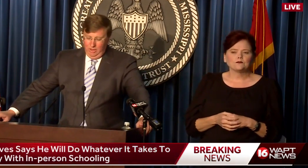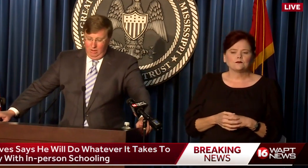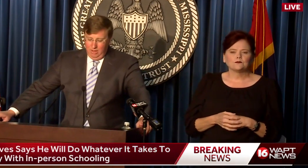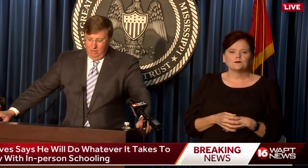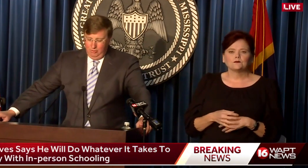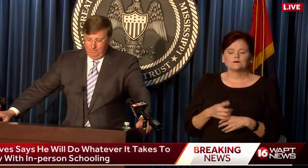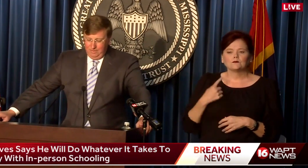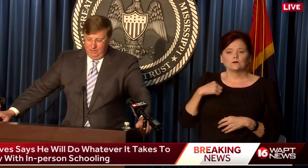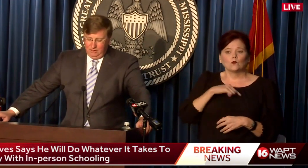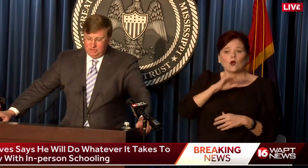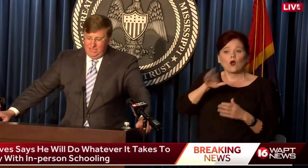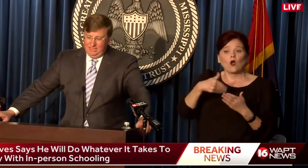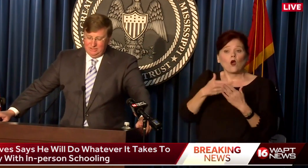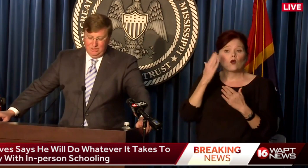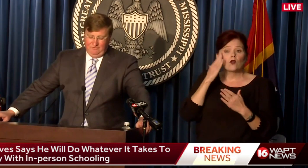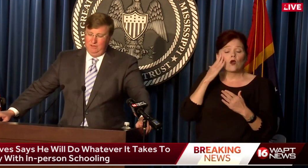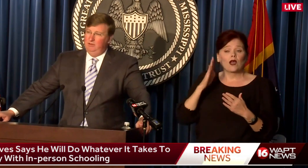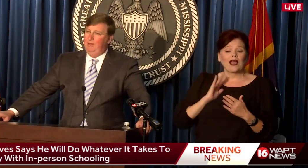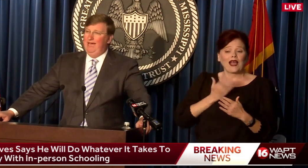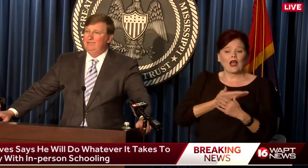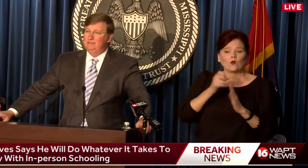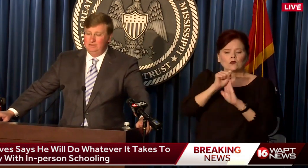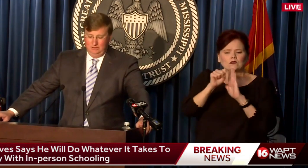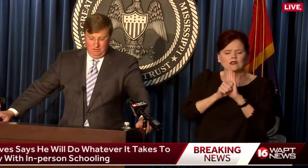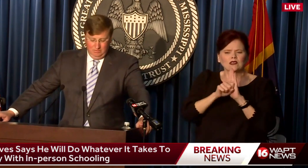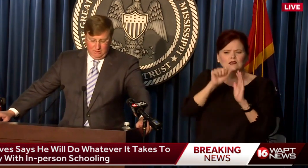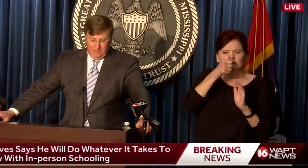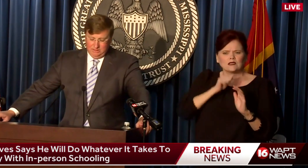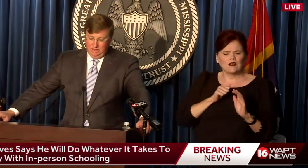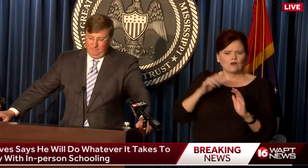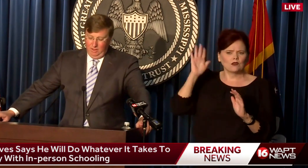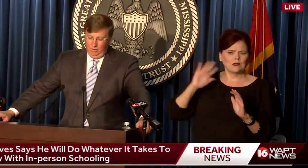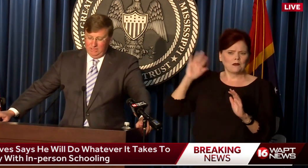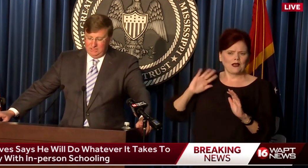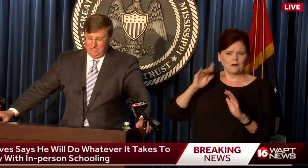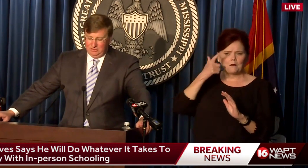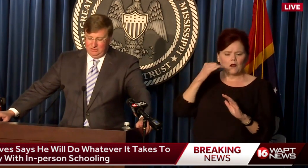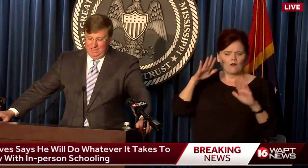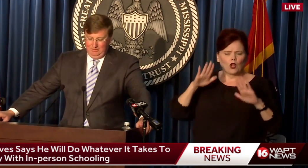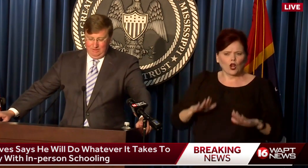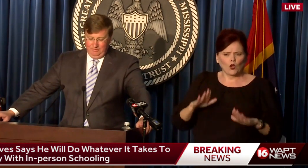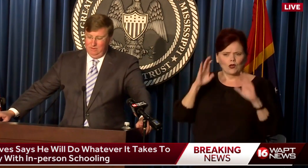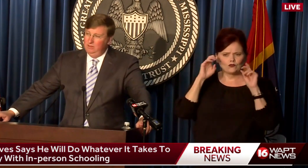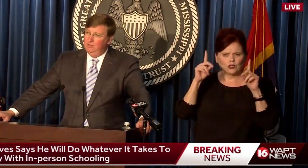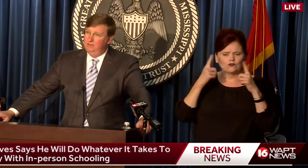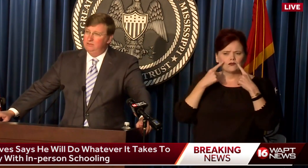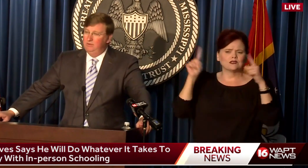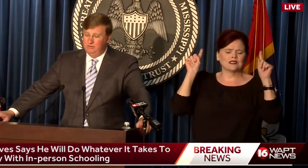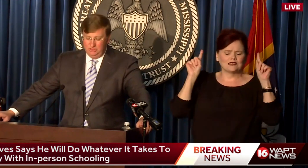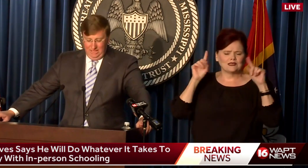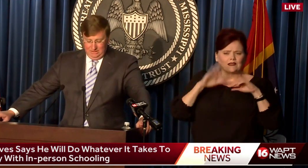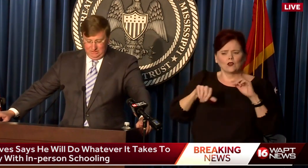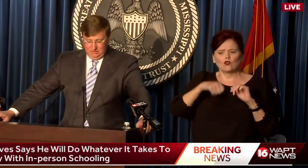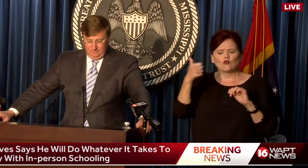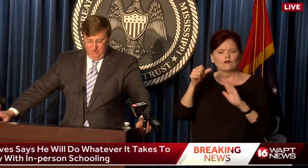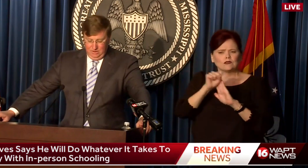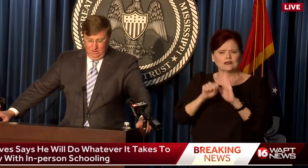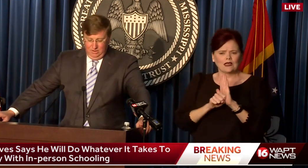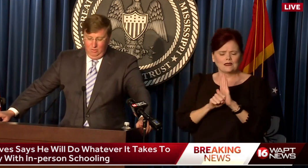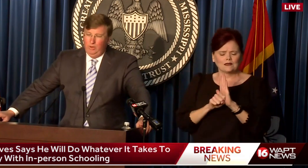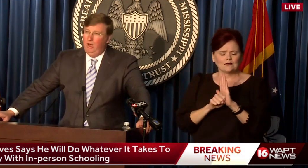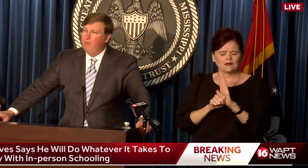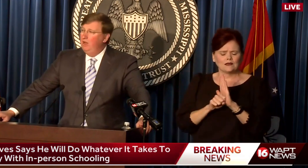We all know that our state has suffered in the past because of lower educational attainment than some other states.